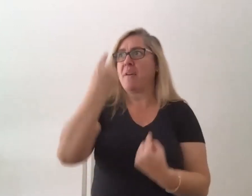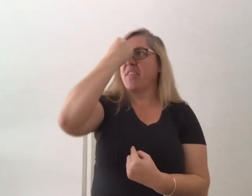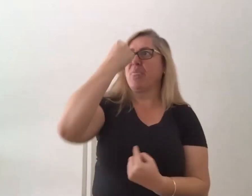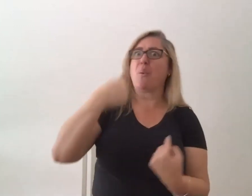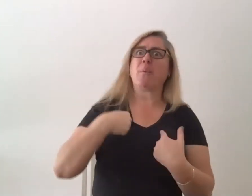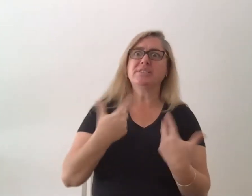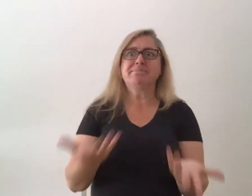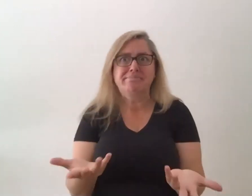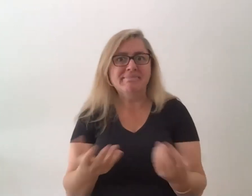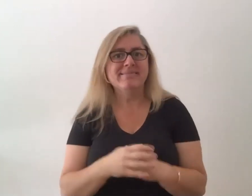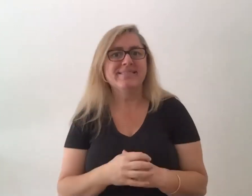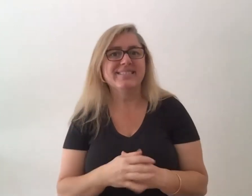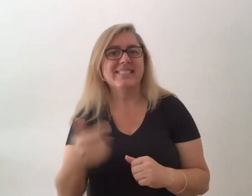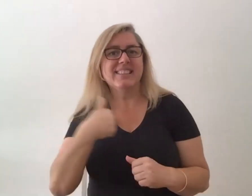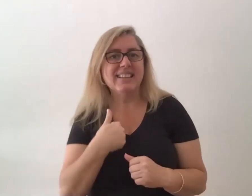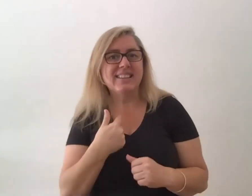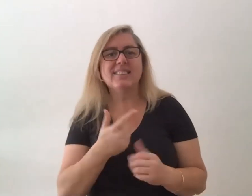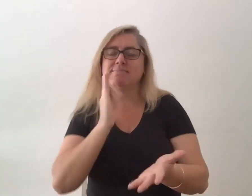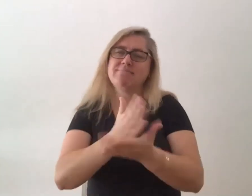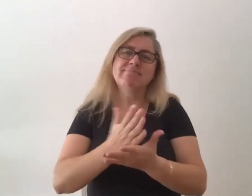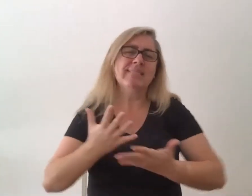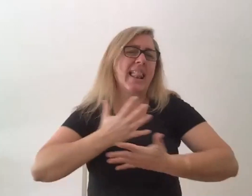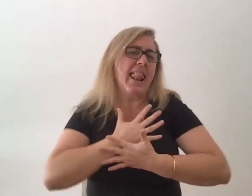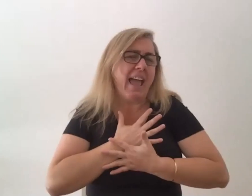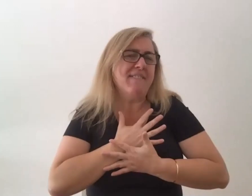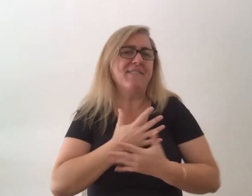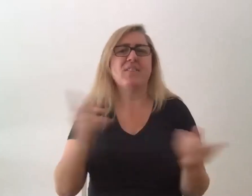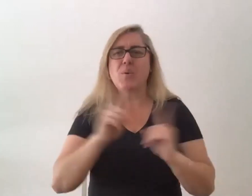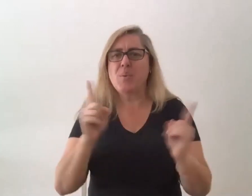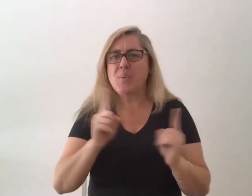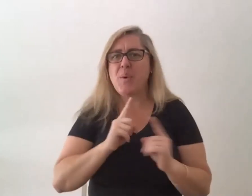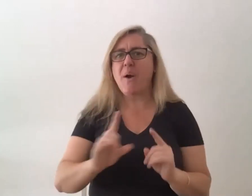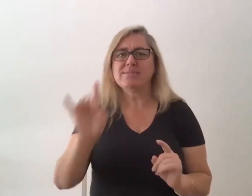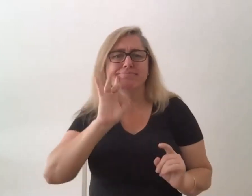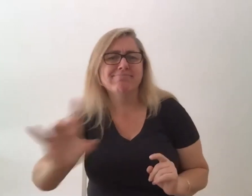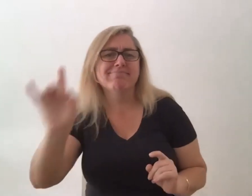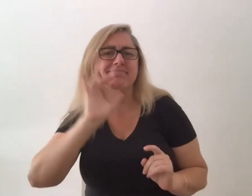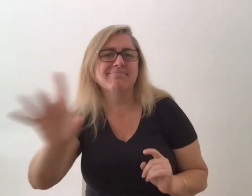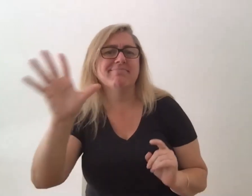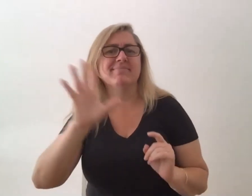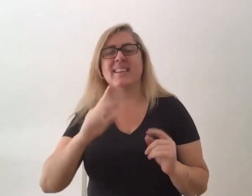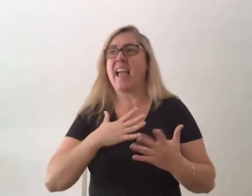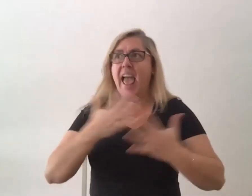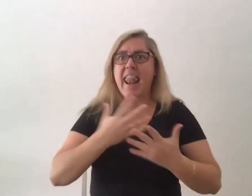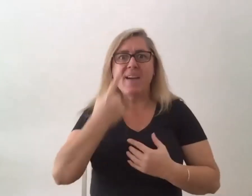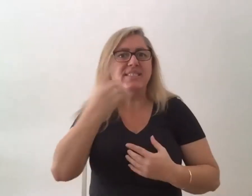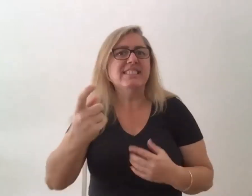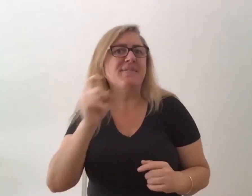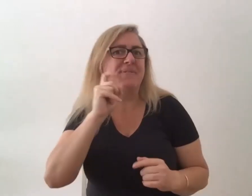I absolutely adore a sense of humor. I love seeing the funny in things anyway. And I love being around